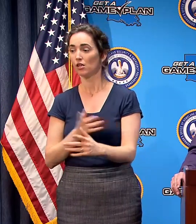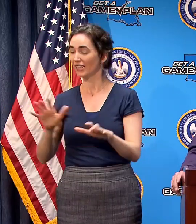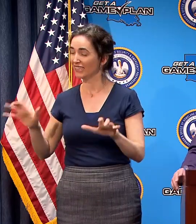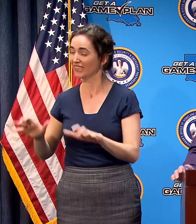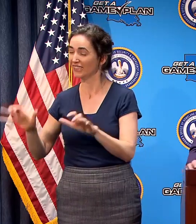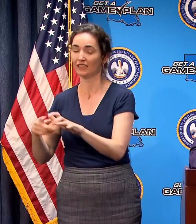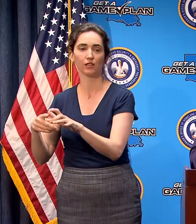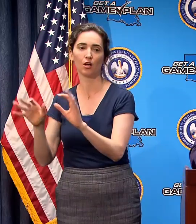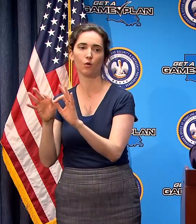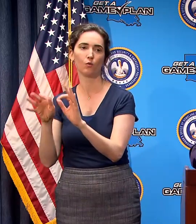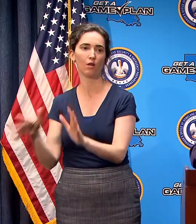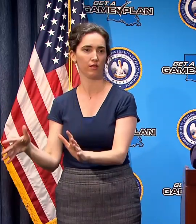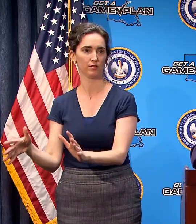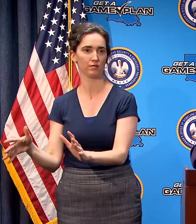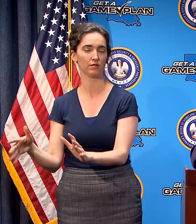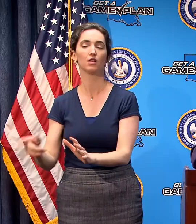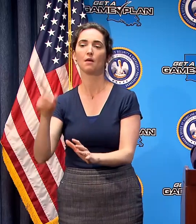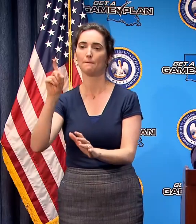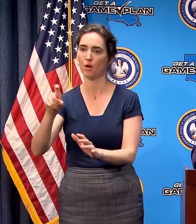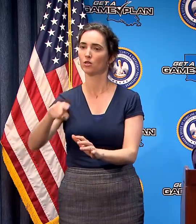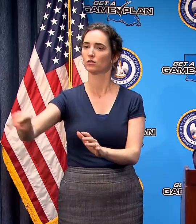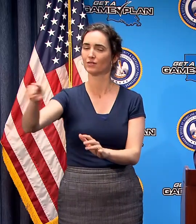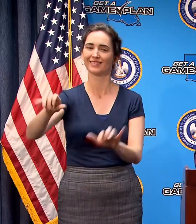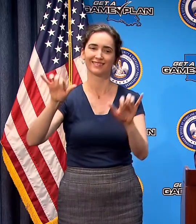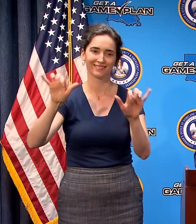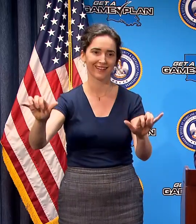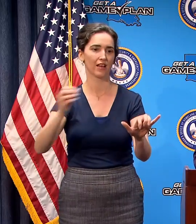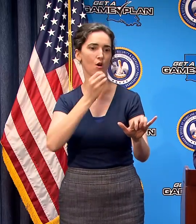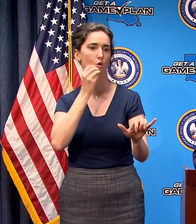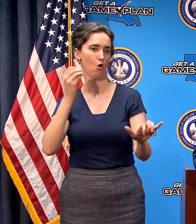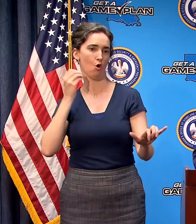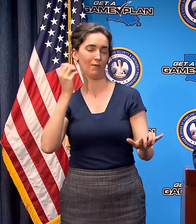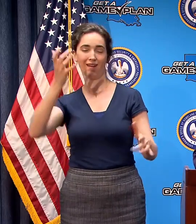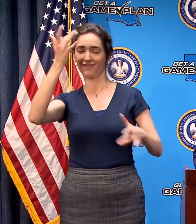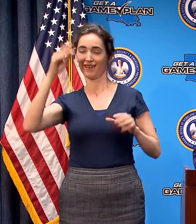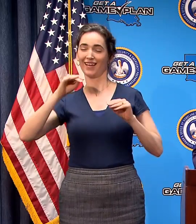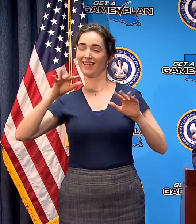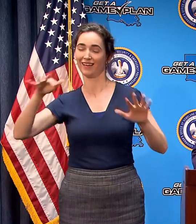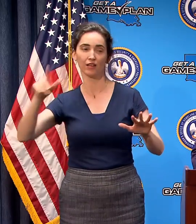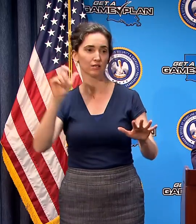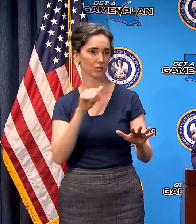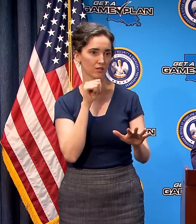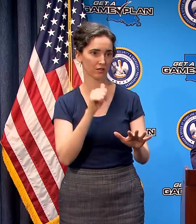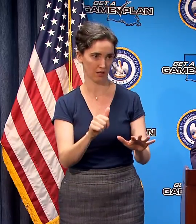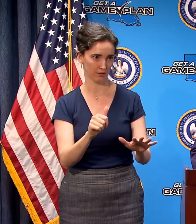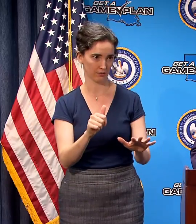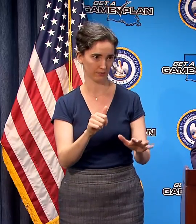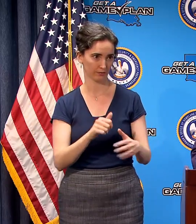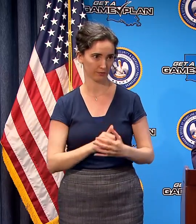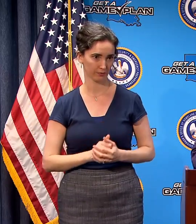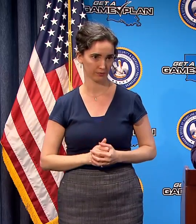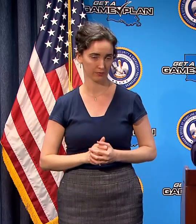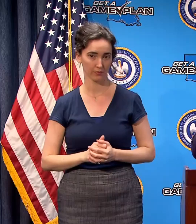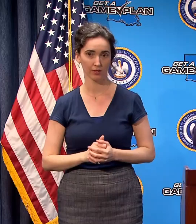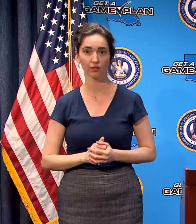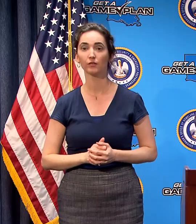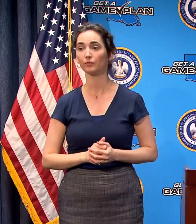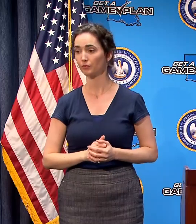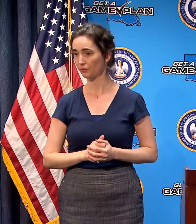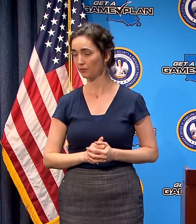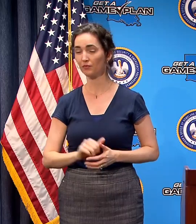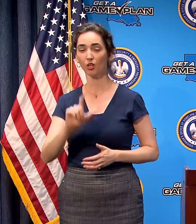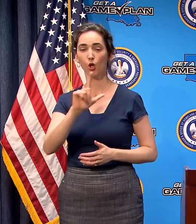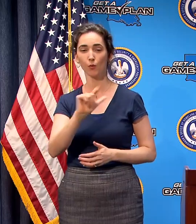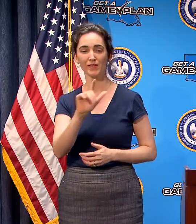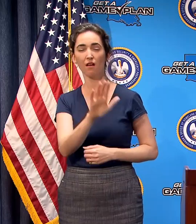to stay home to prevent the spread of this particular virus every single person